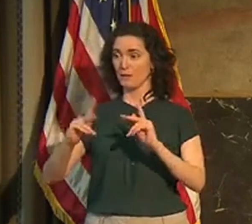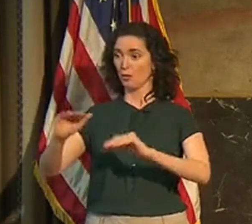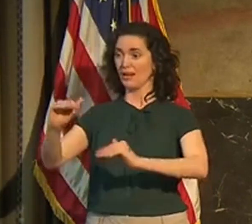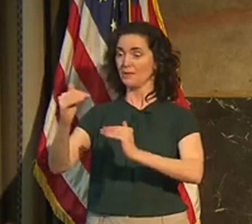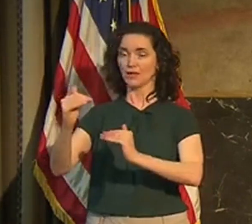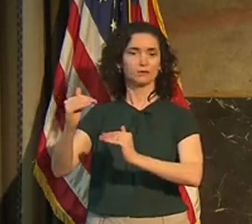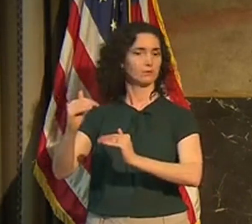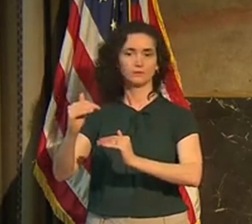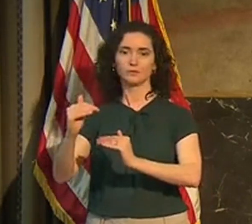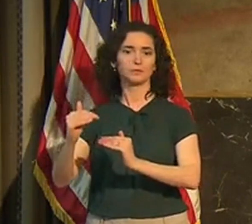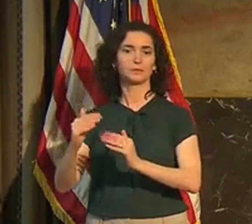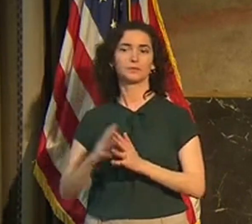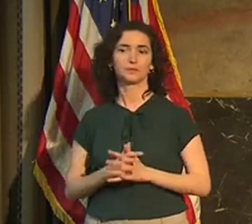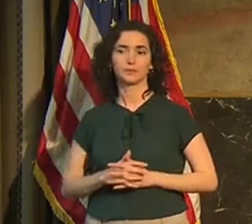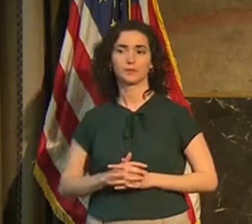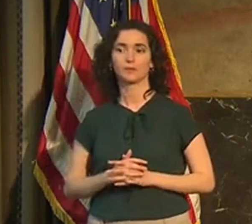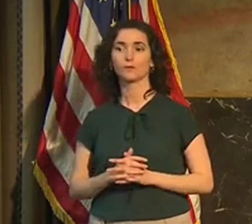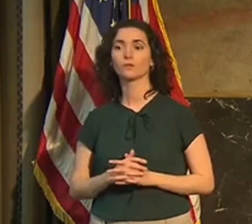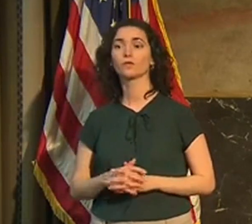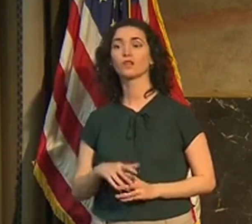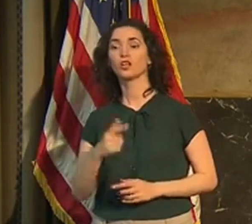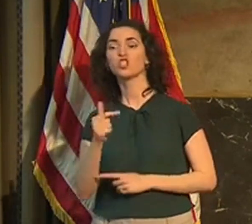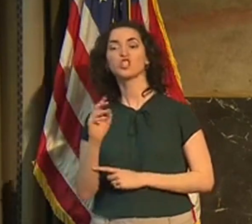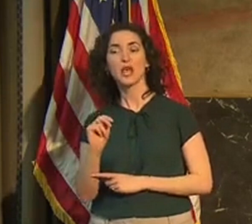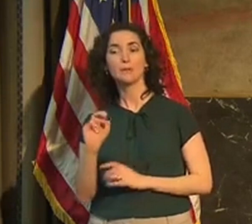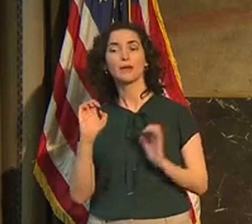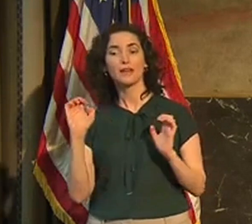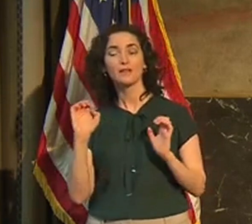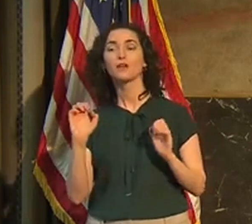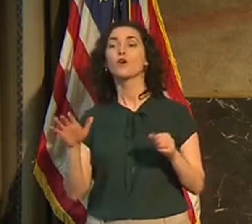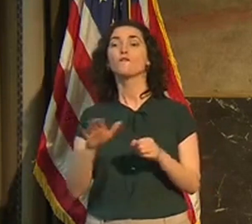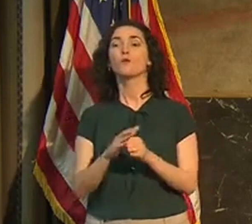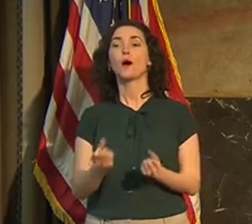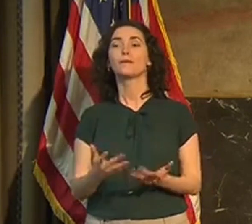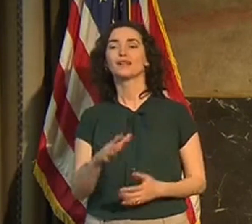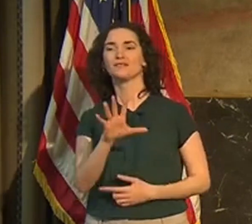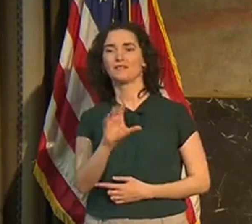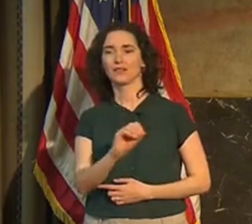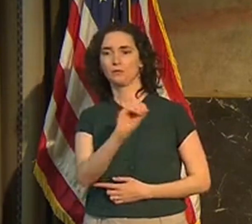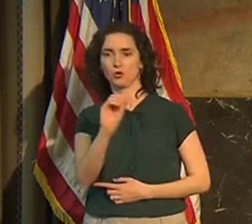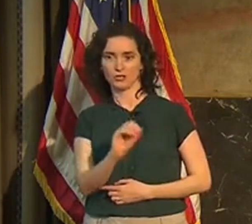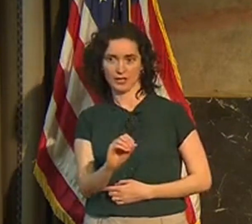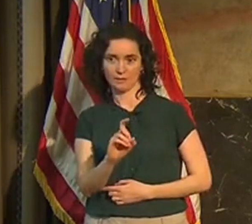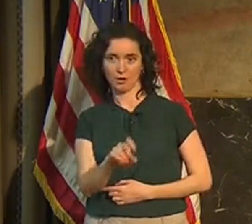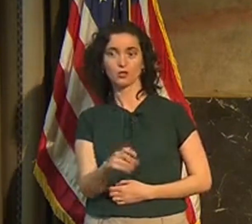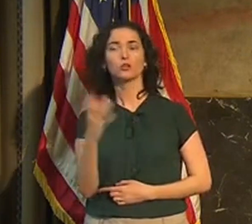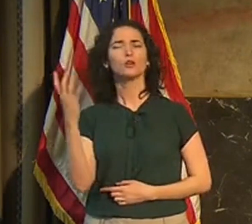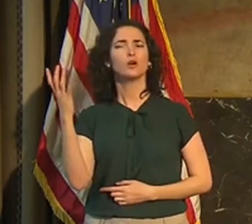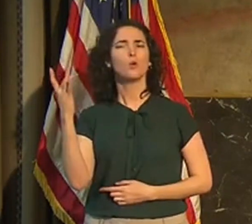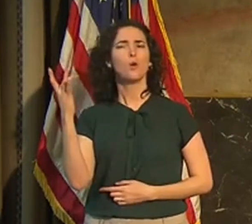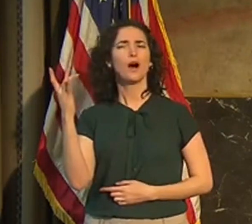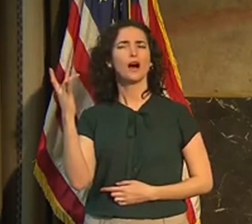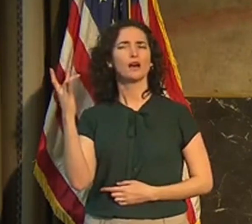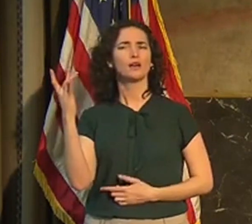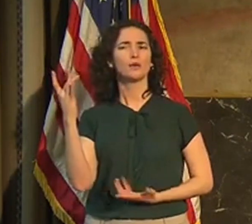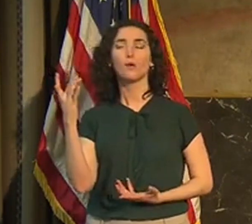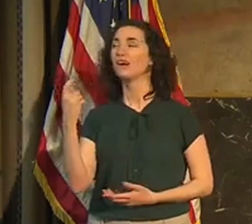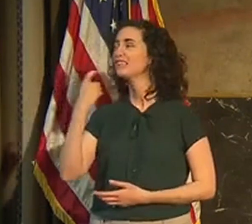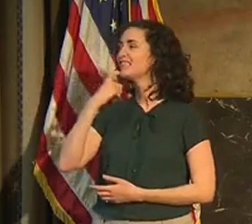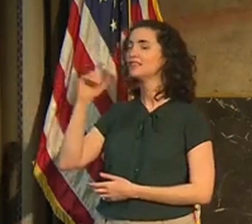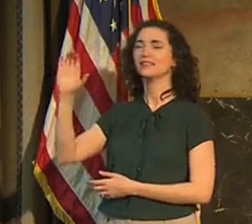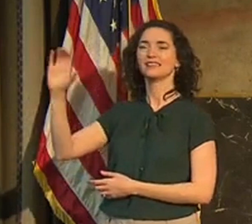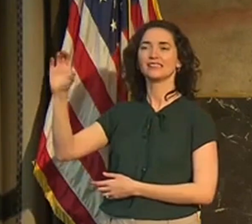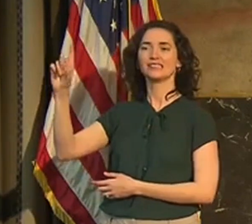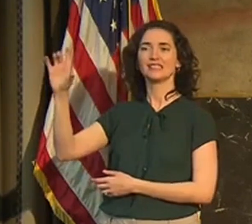Gyms and fitness centers will remain at 50% of their capacity. Um, and that's based on recent research from the